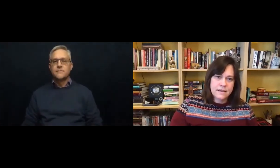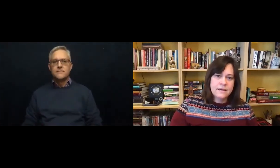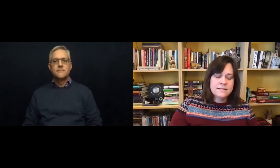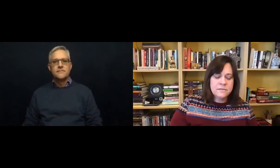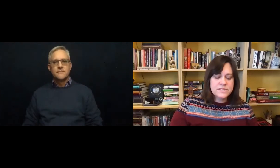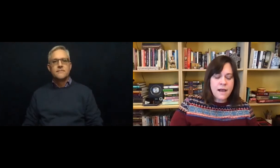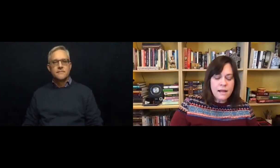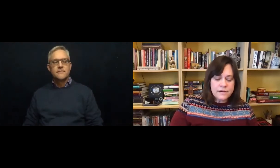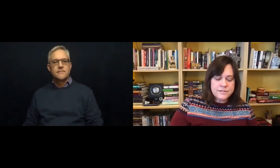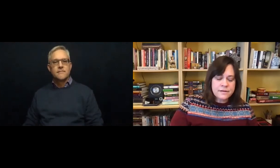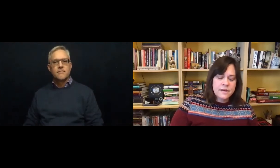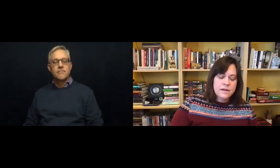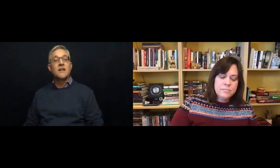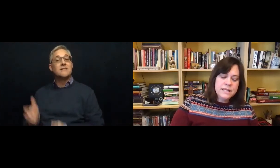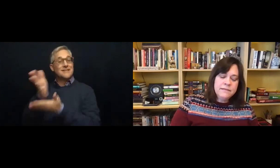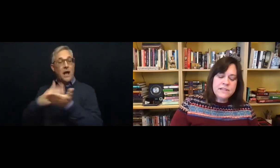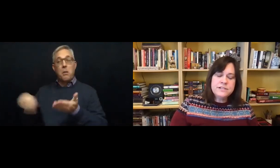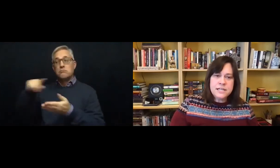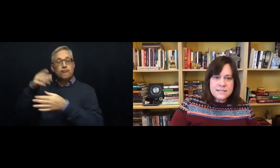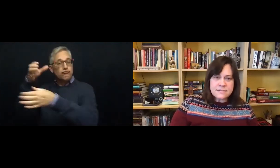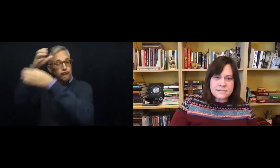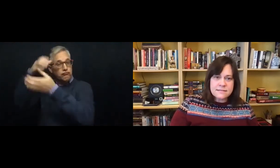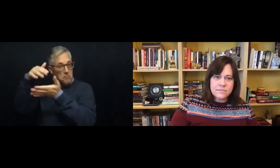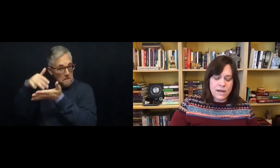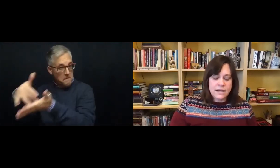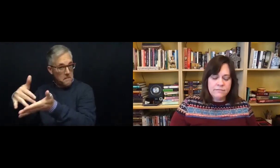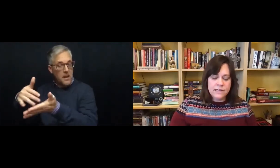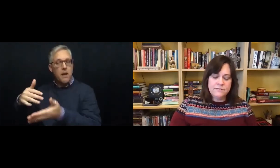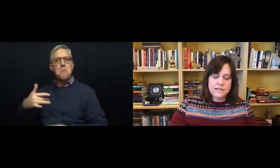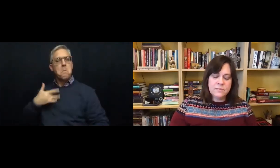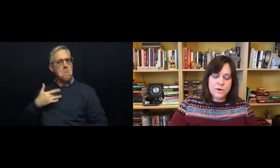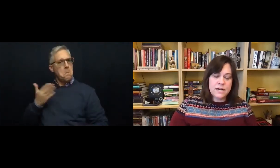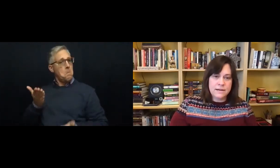Some scholars believe that Jesus might have lived in Capernaum.